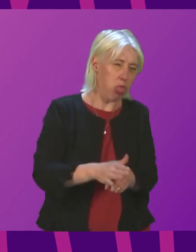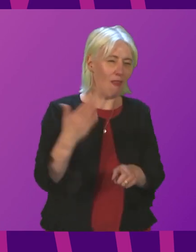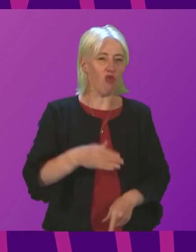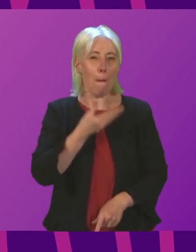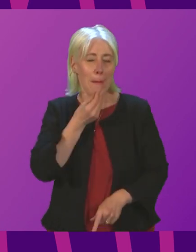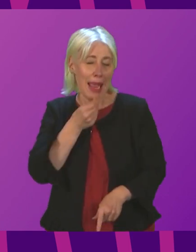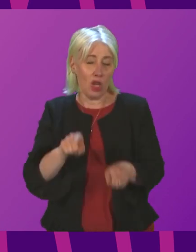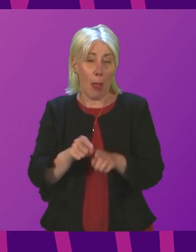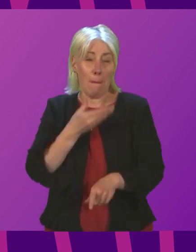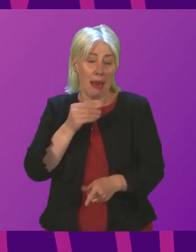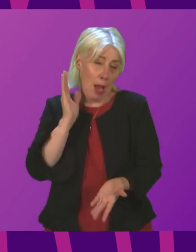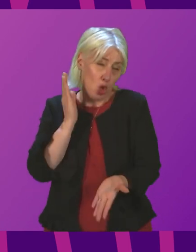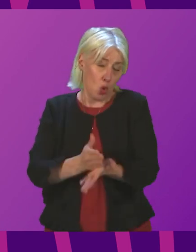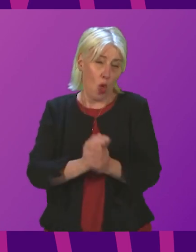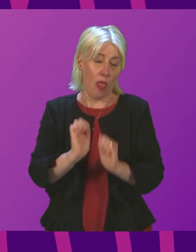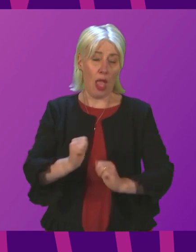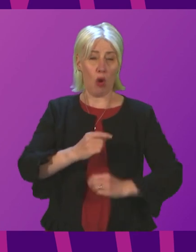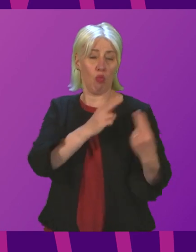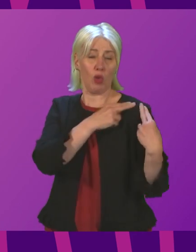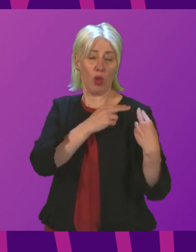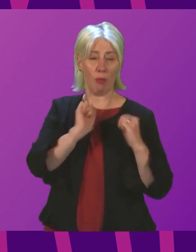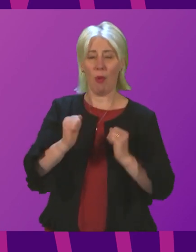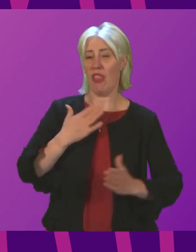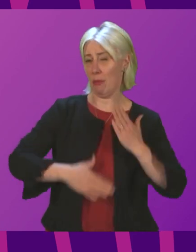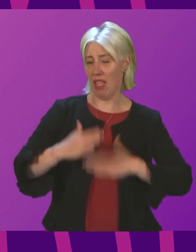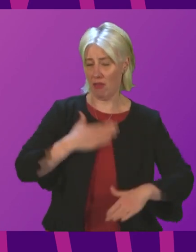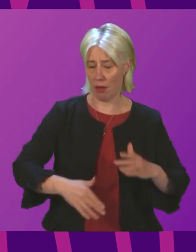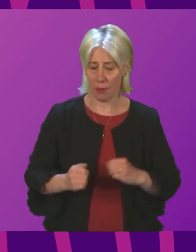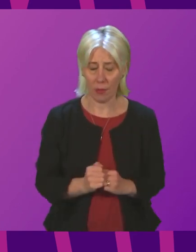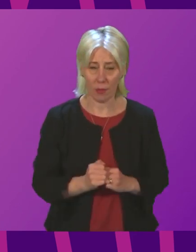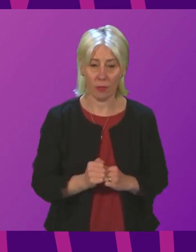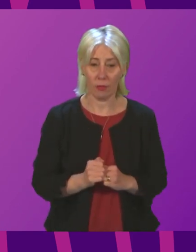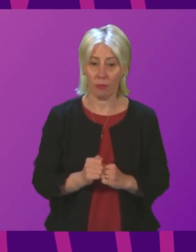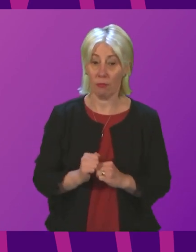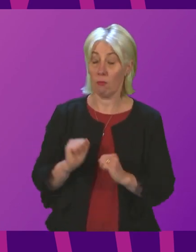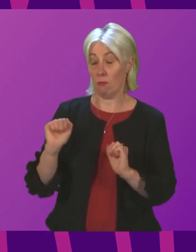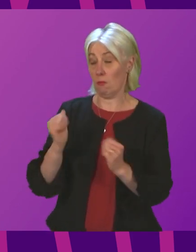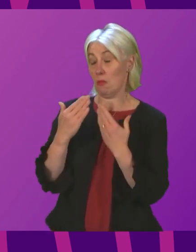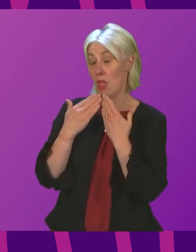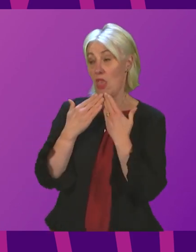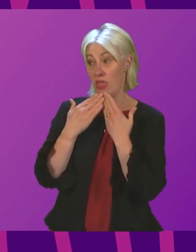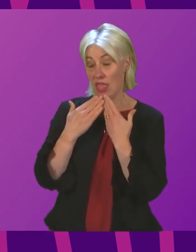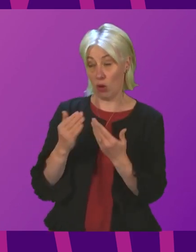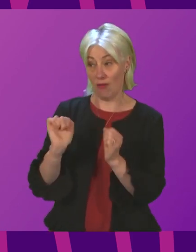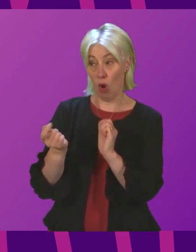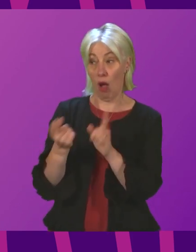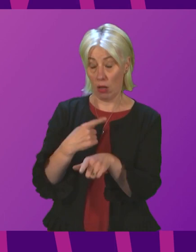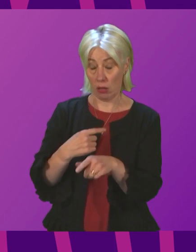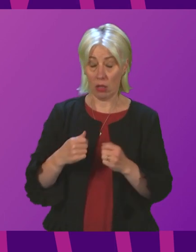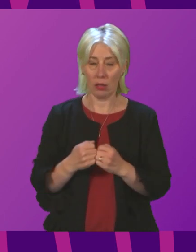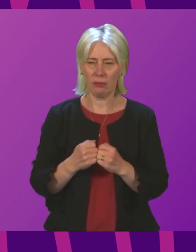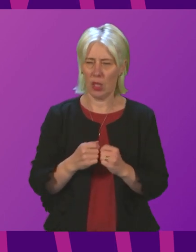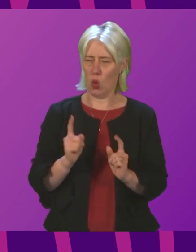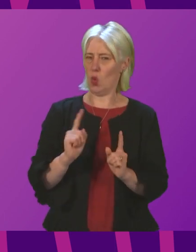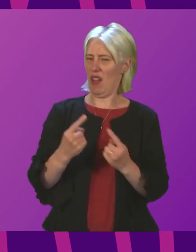for their behaviours. Evelyn Tweed. I thank the Cabinet Secretary for his answer. These reports